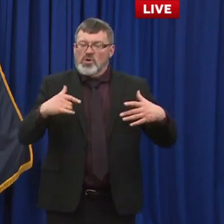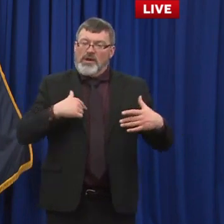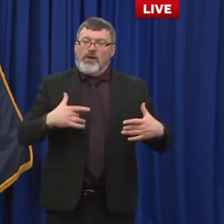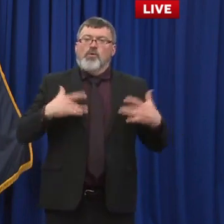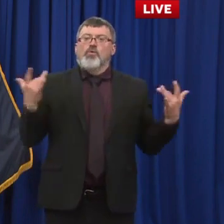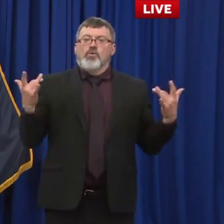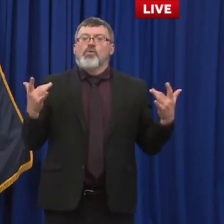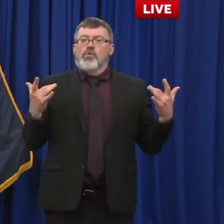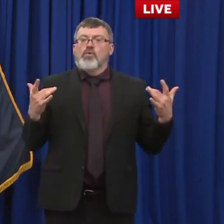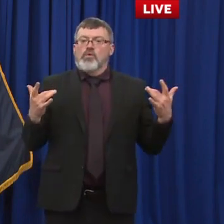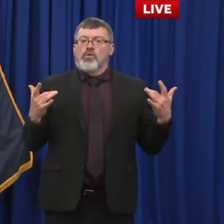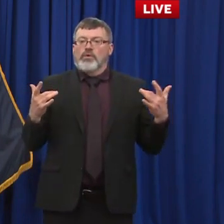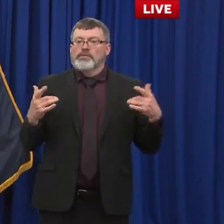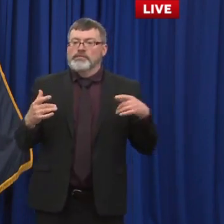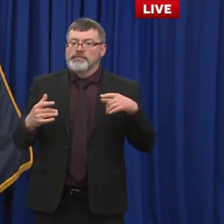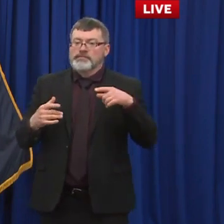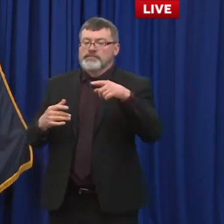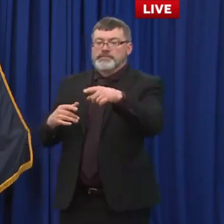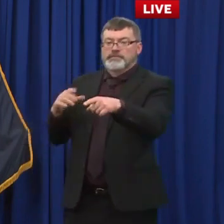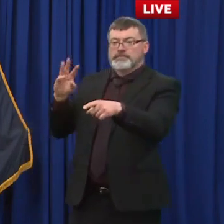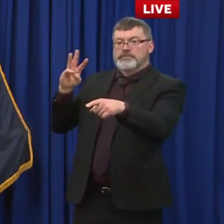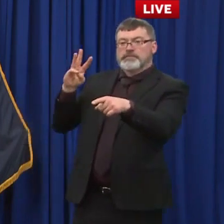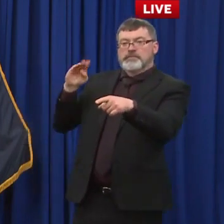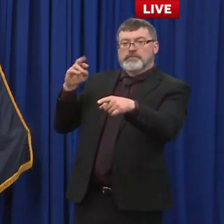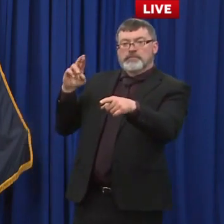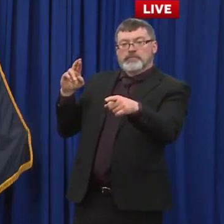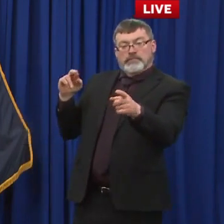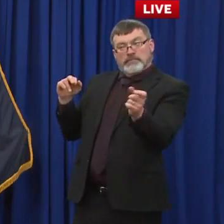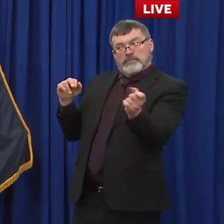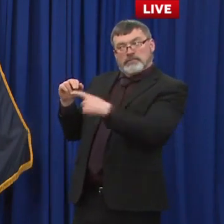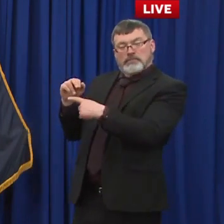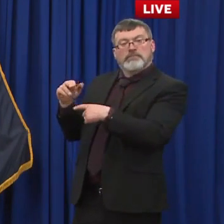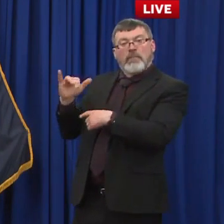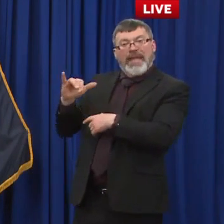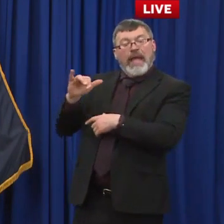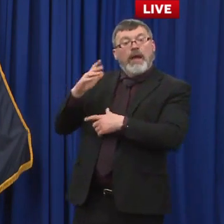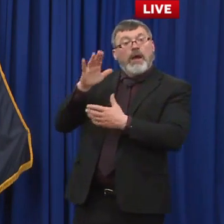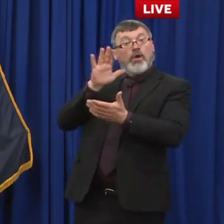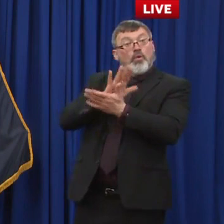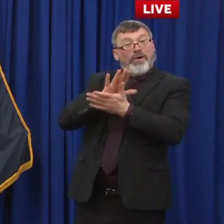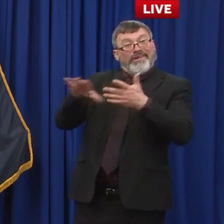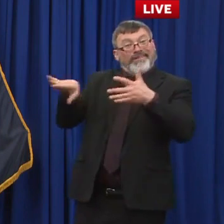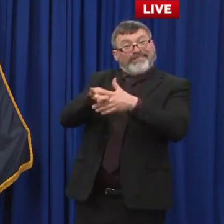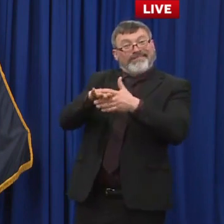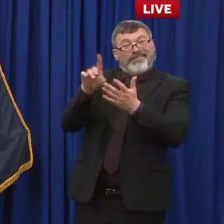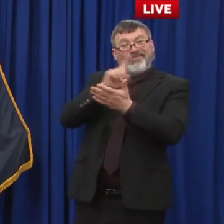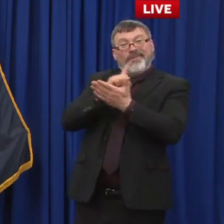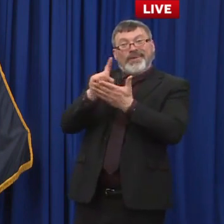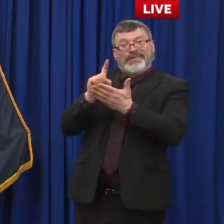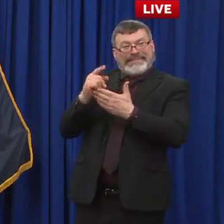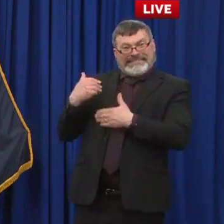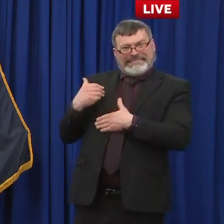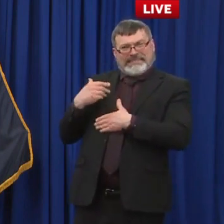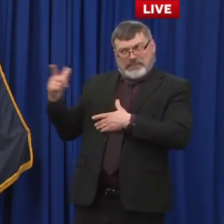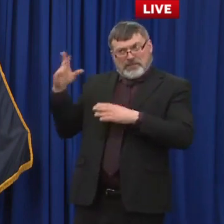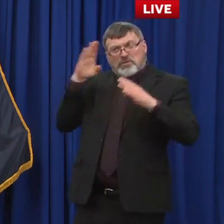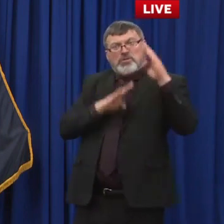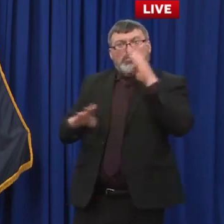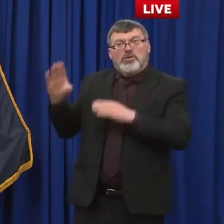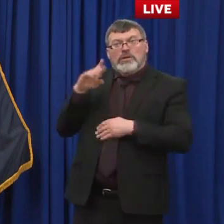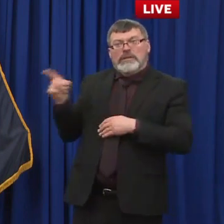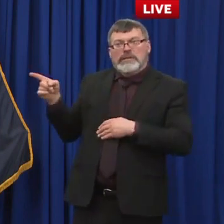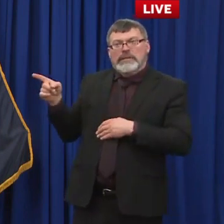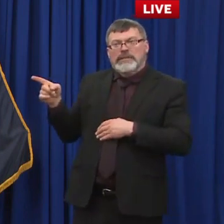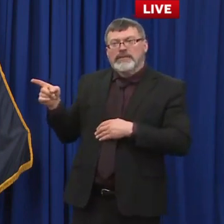yeah i mean i think anytime we see a holiday right we we get a little bit concerned we dr chan and were talking about whether it was thanksgiving or